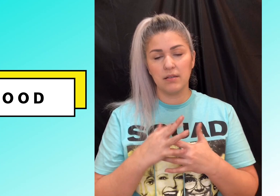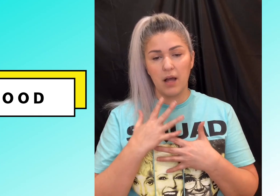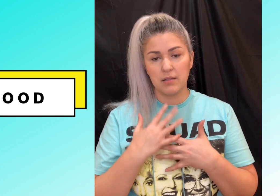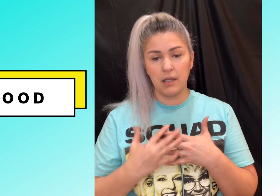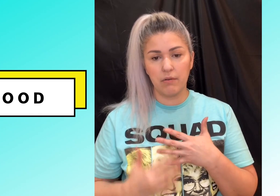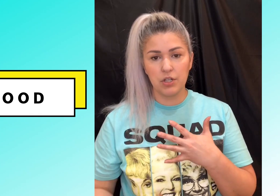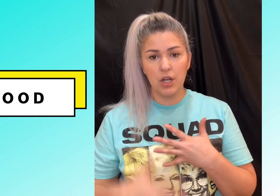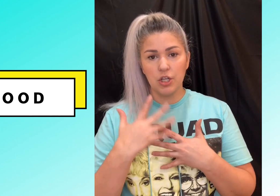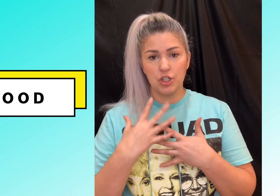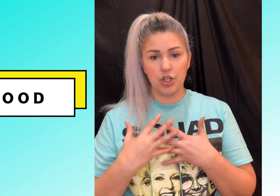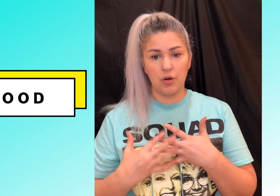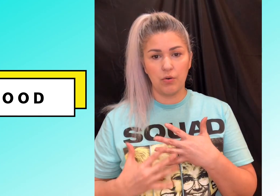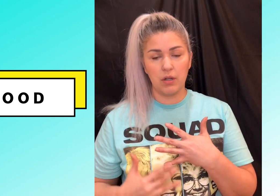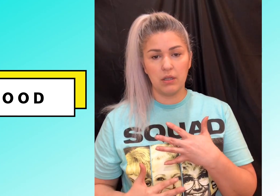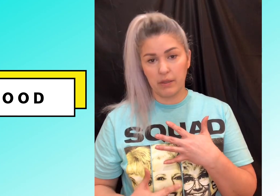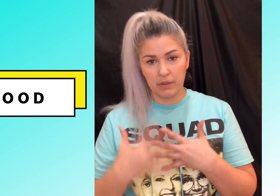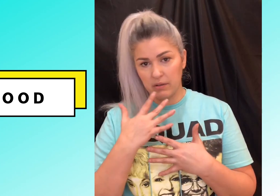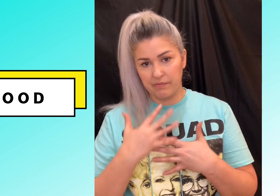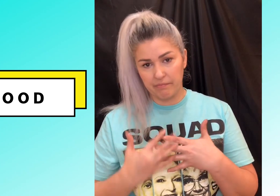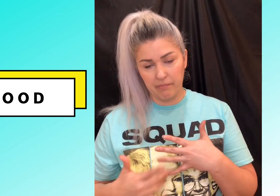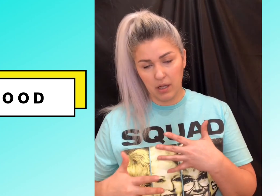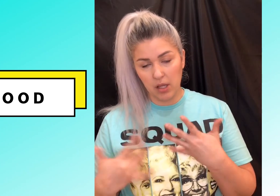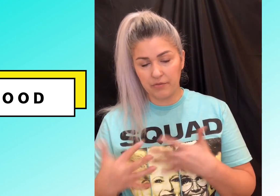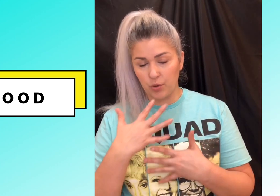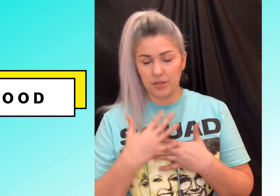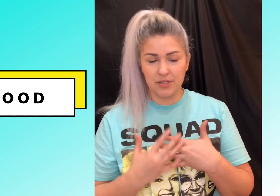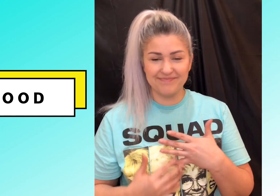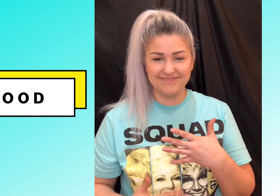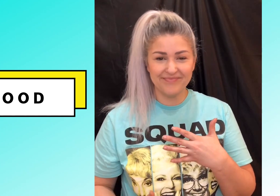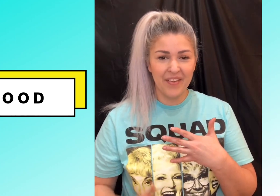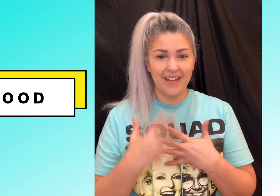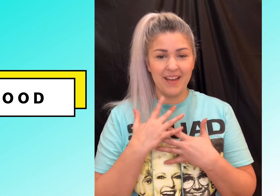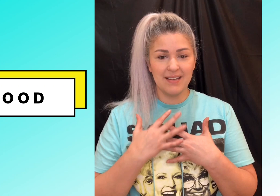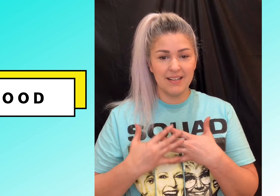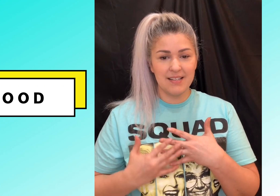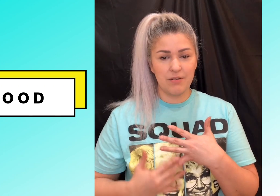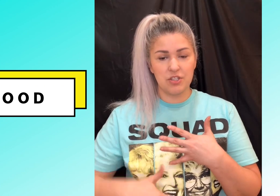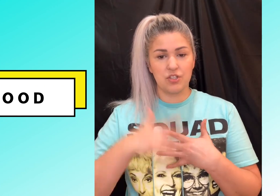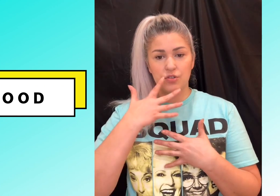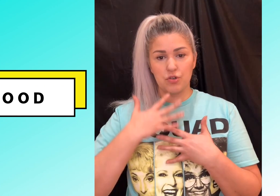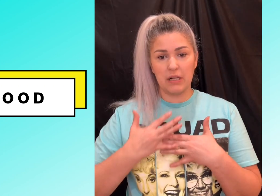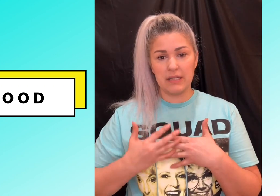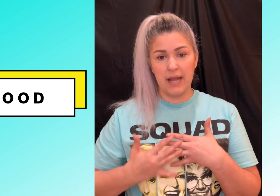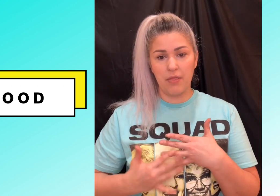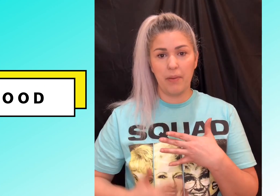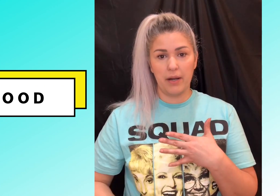a lot in sign language to show liquid a lot of sorts okay so it's just trickling down the body